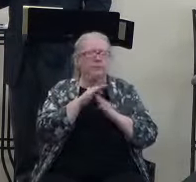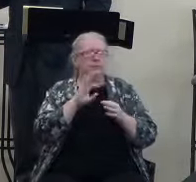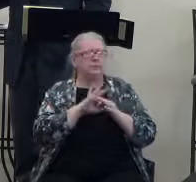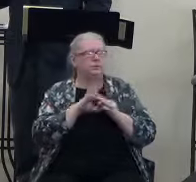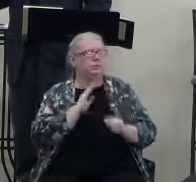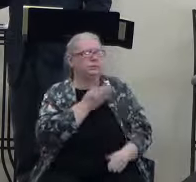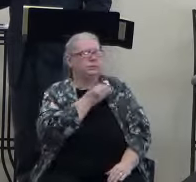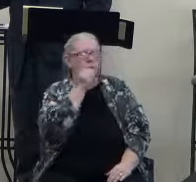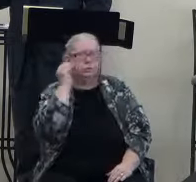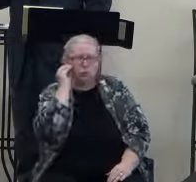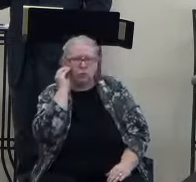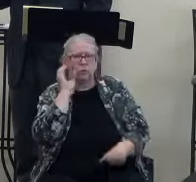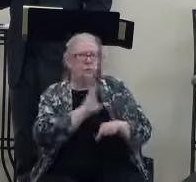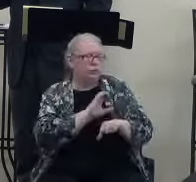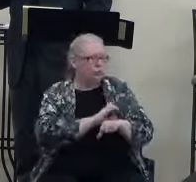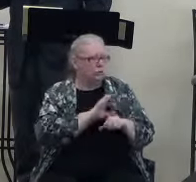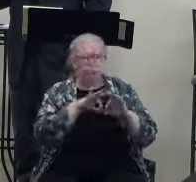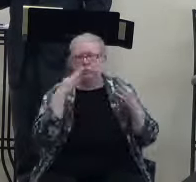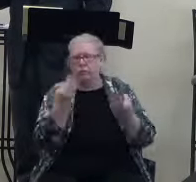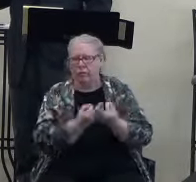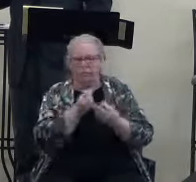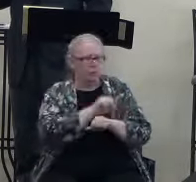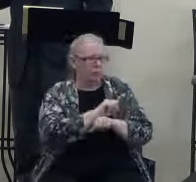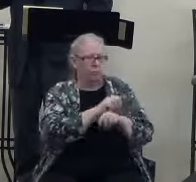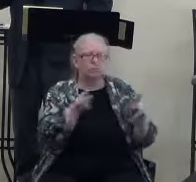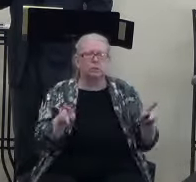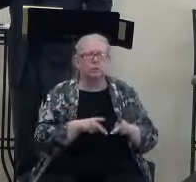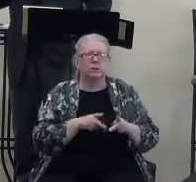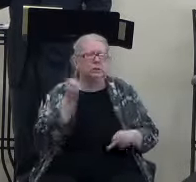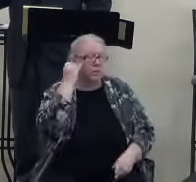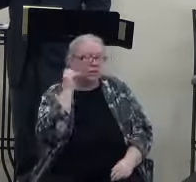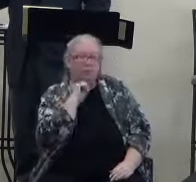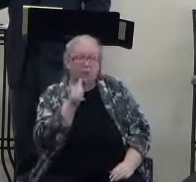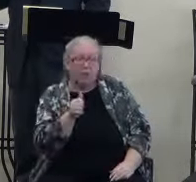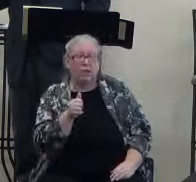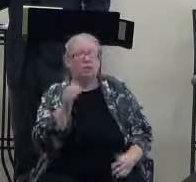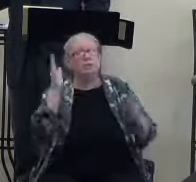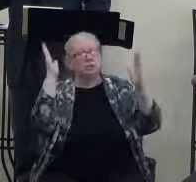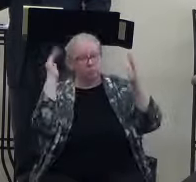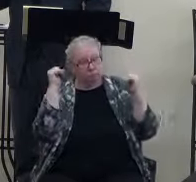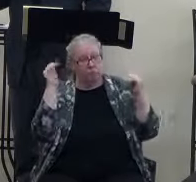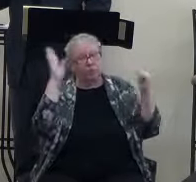and our businesses, our workplaces. And if he isn't, expect trouble.